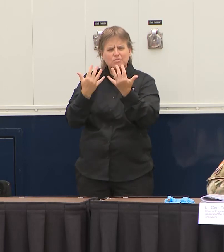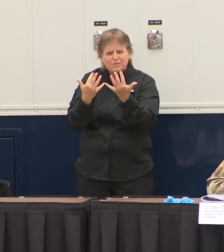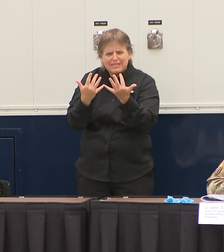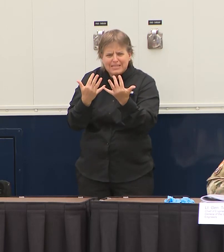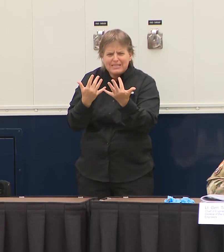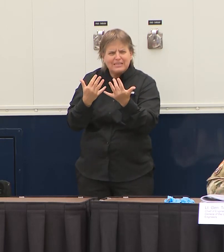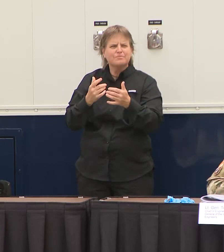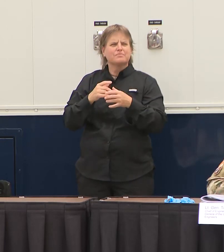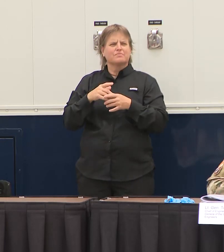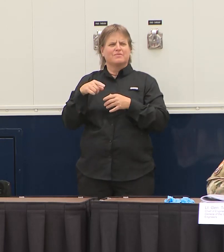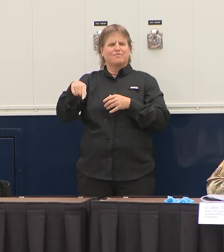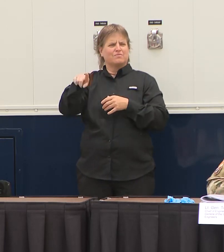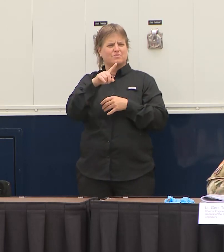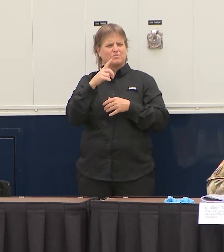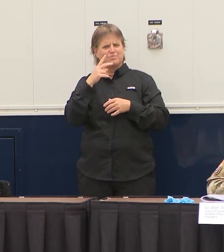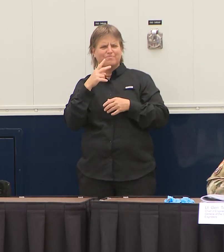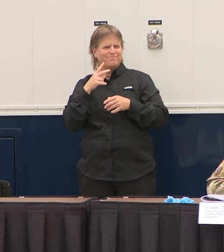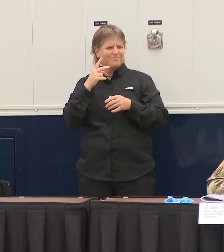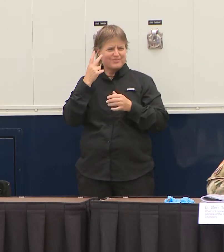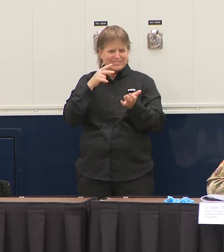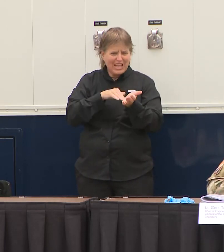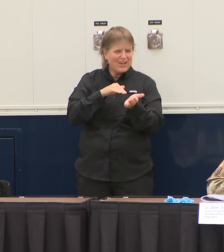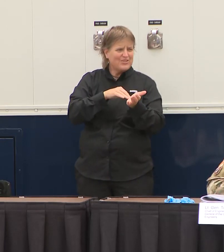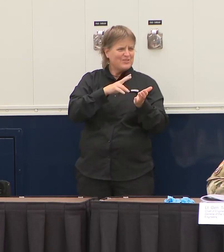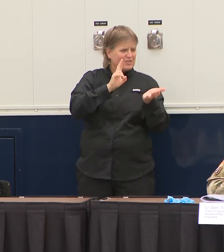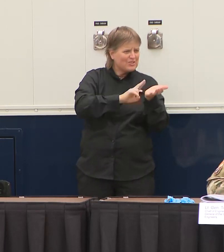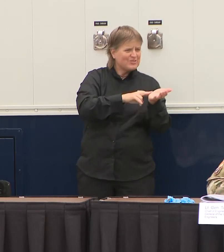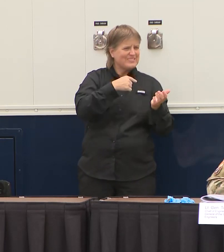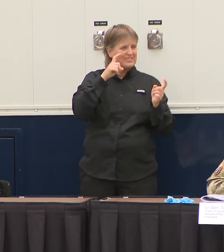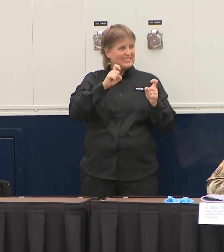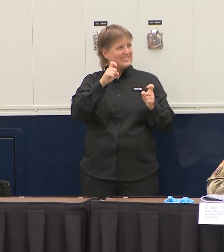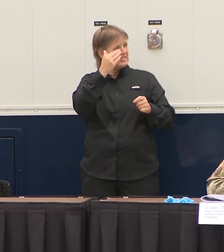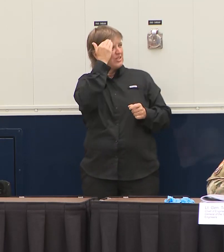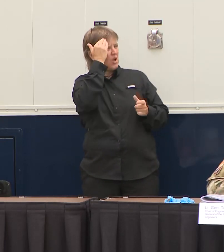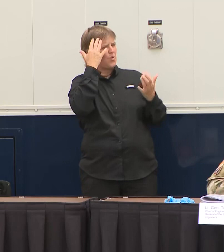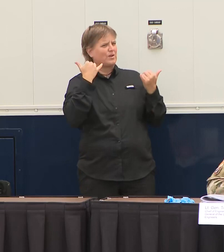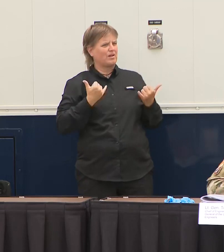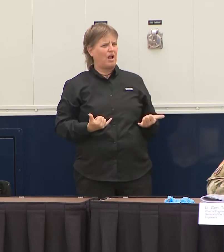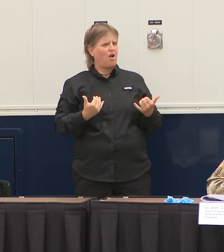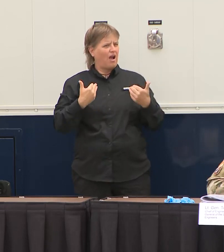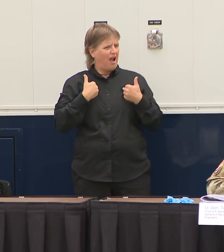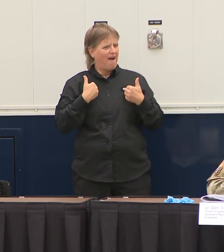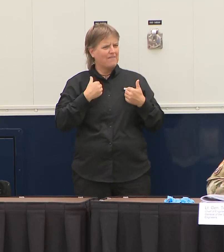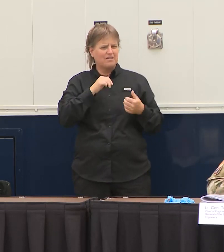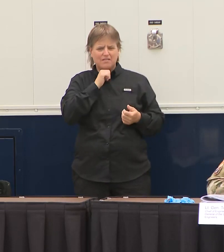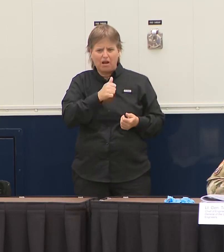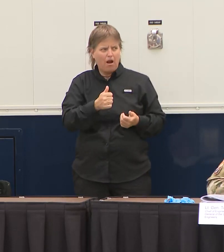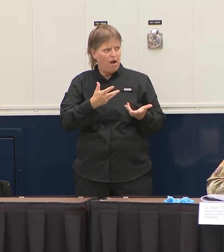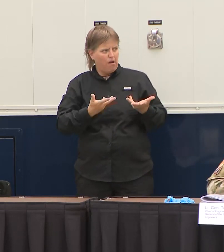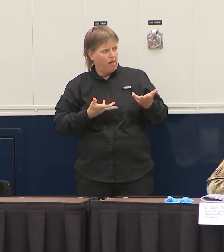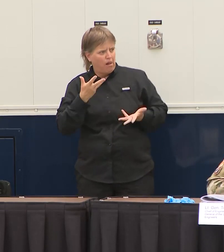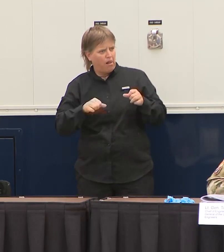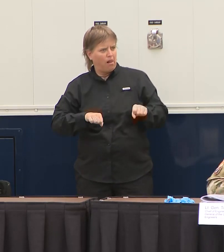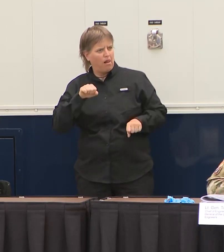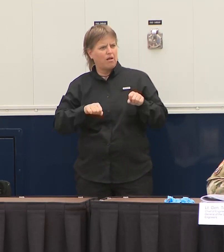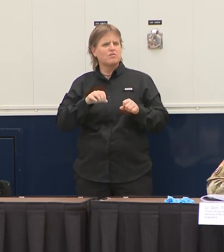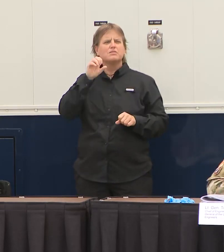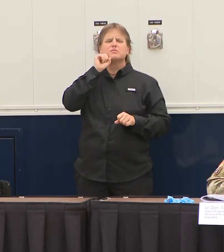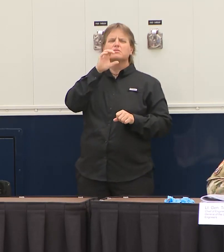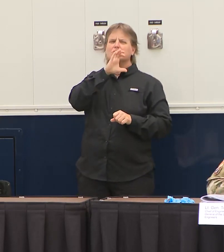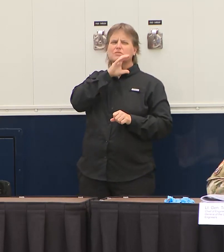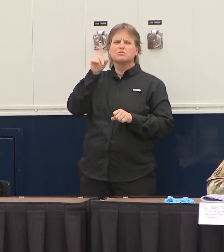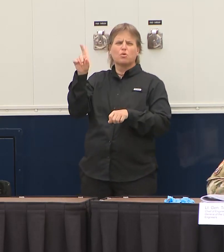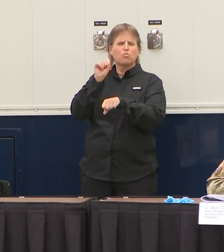worker you know you kind of need to know right now whether you're positive. If you're a senior in a nursing home and you're in a hospital with symptoms